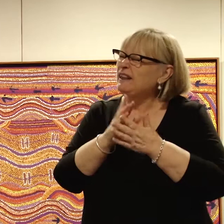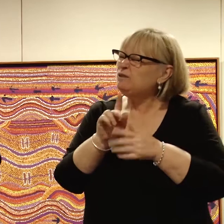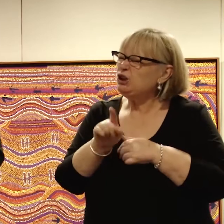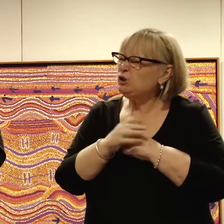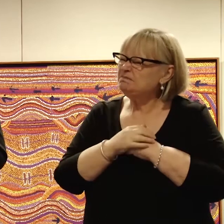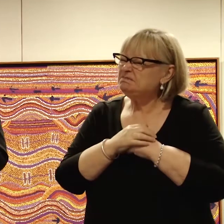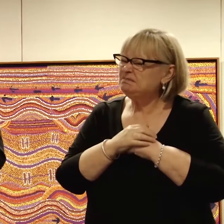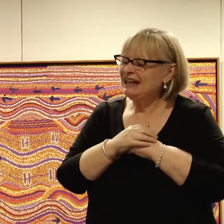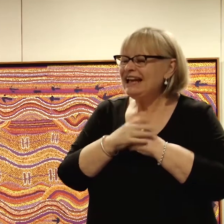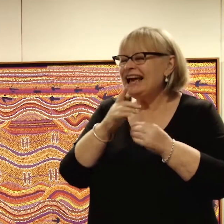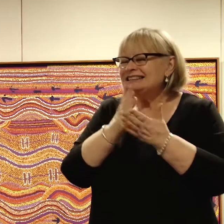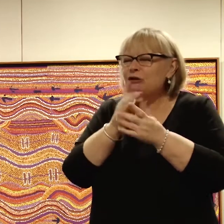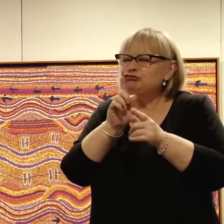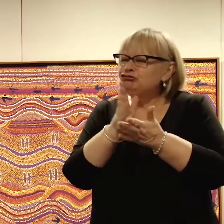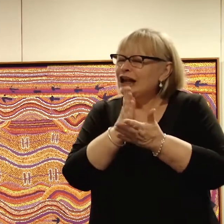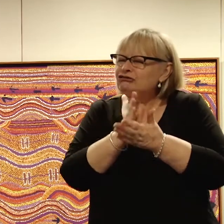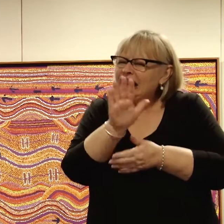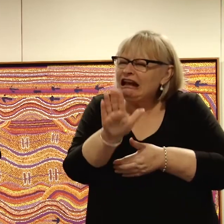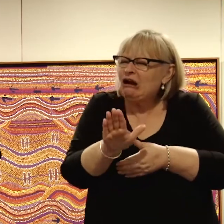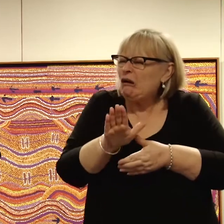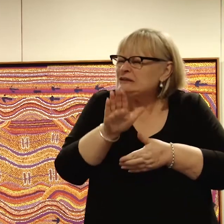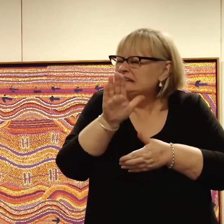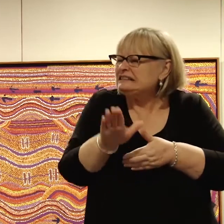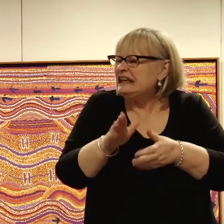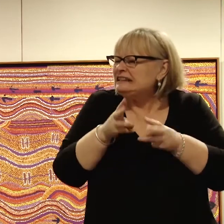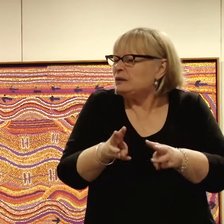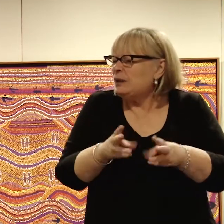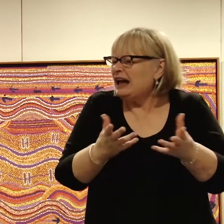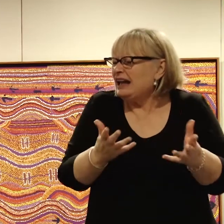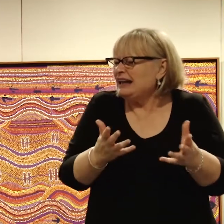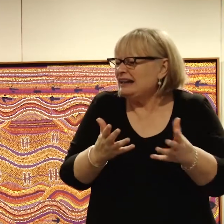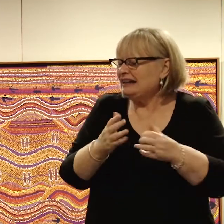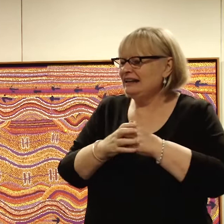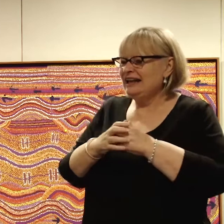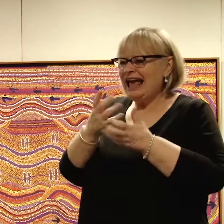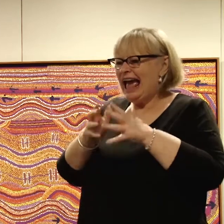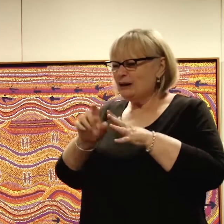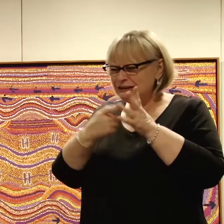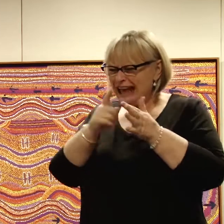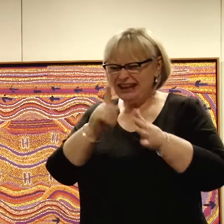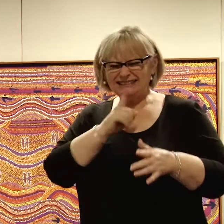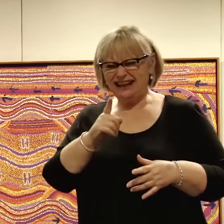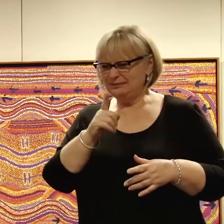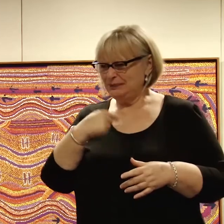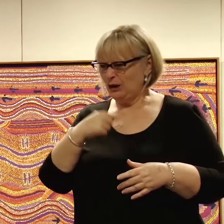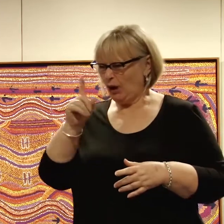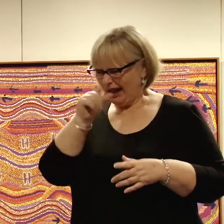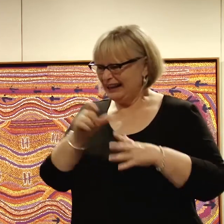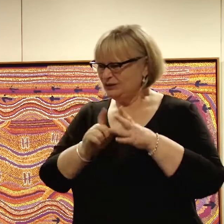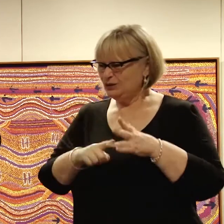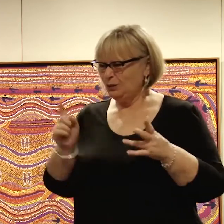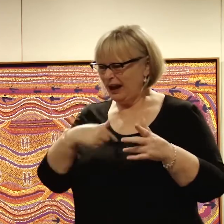you, said in the most condescending tone they could muster. Firstly, how dare they tell me what I can and can't do.